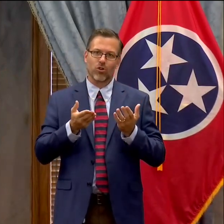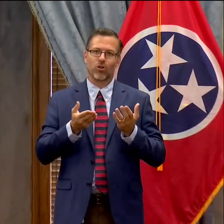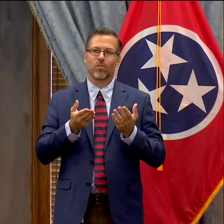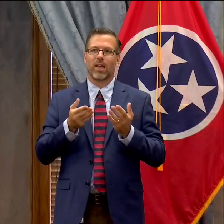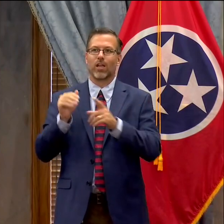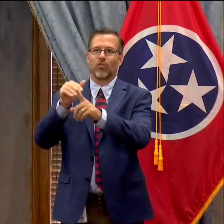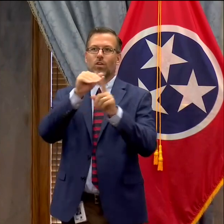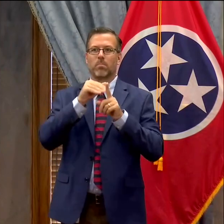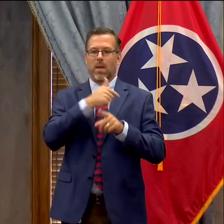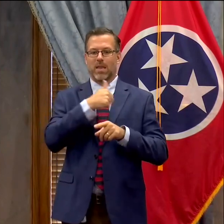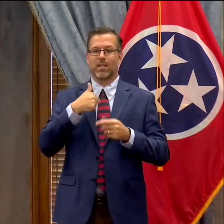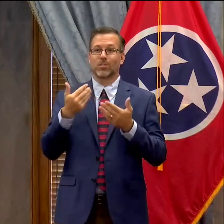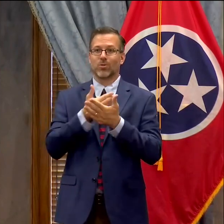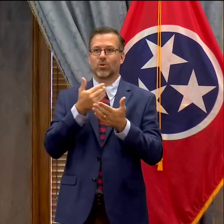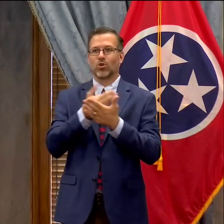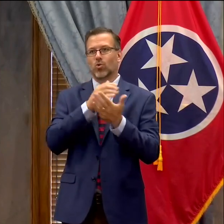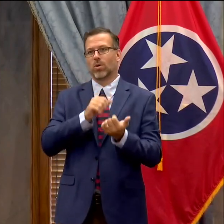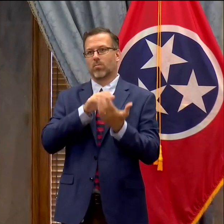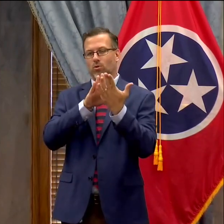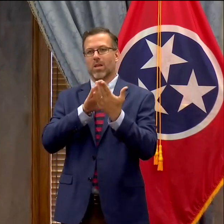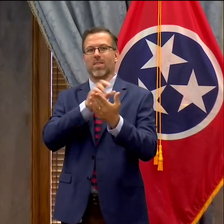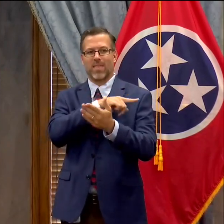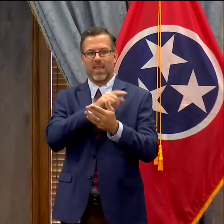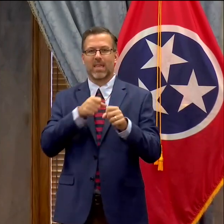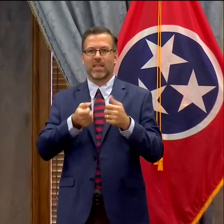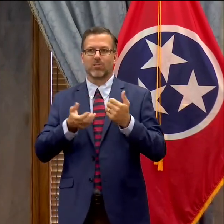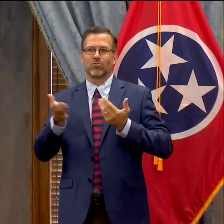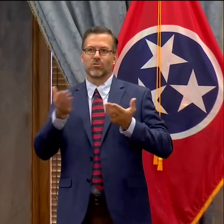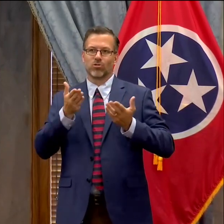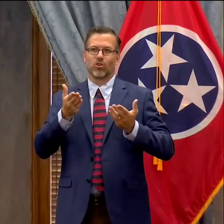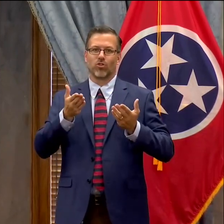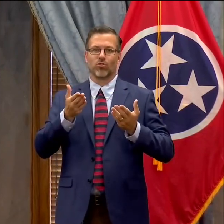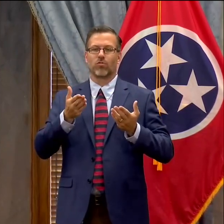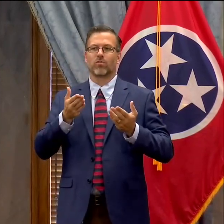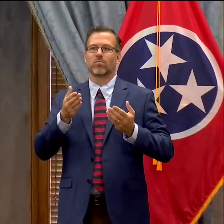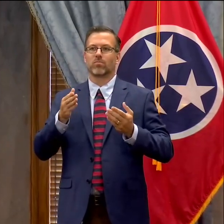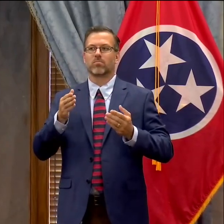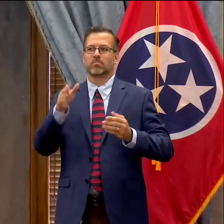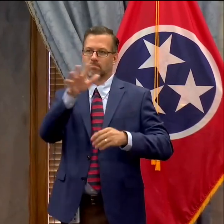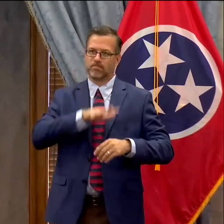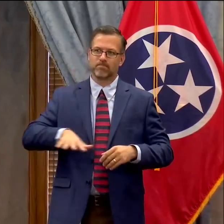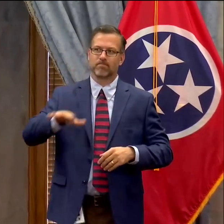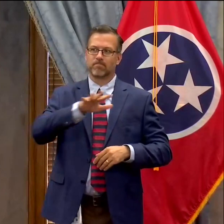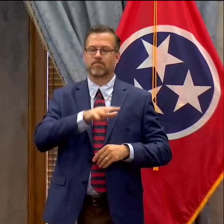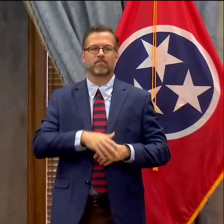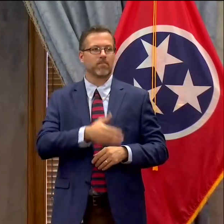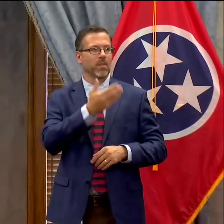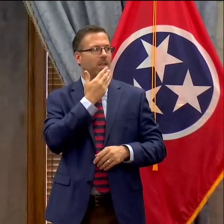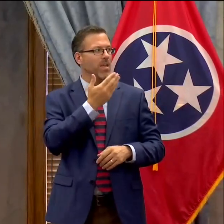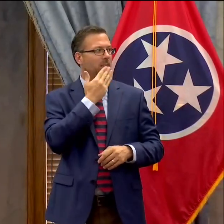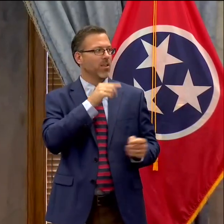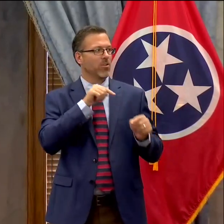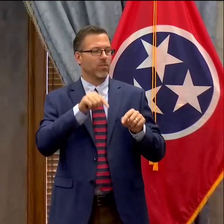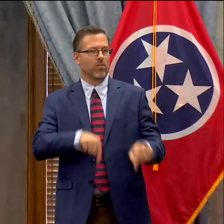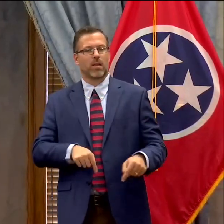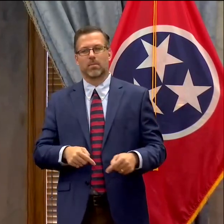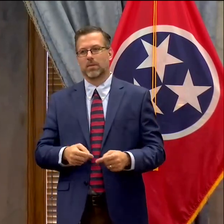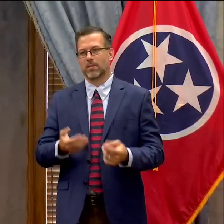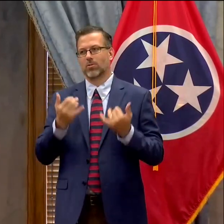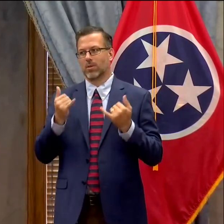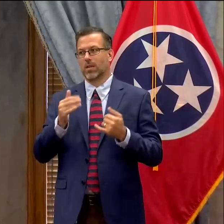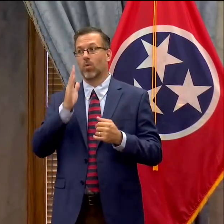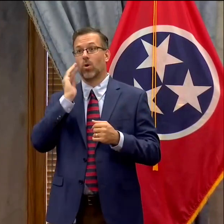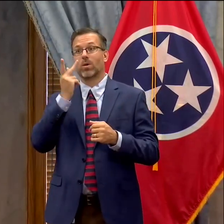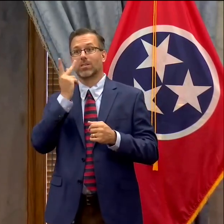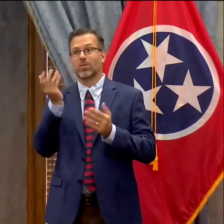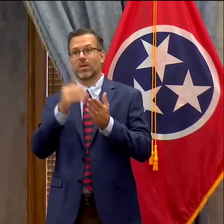a new way that they can serve their neighbors particularly those who have already faced uh COVID-19 thank you for being with us we'll be